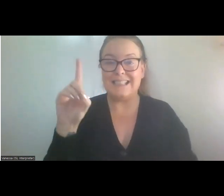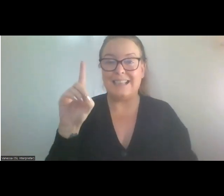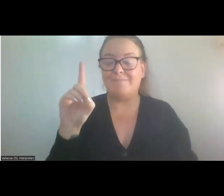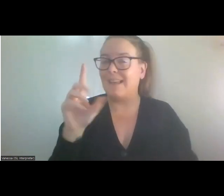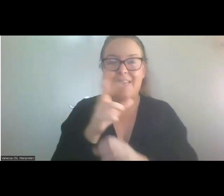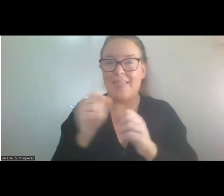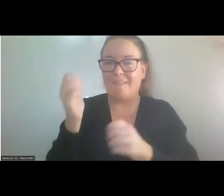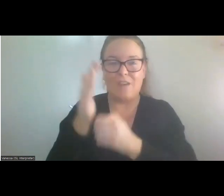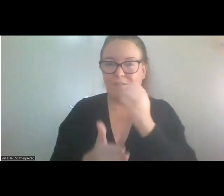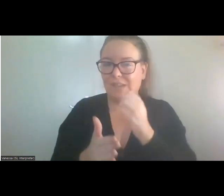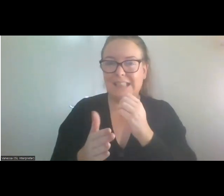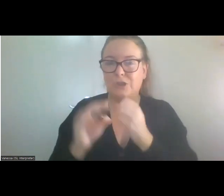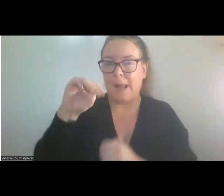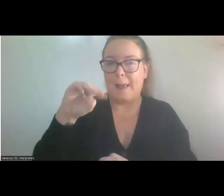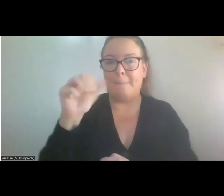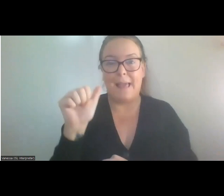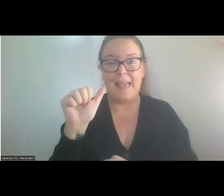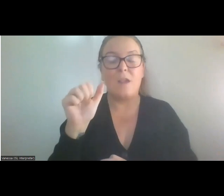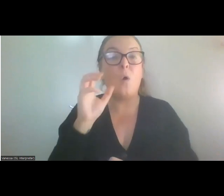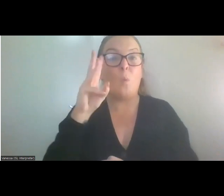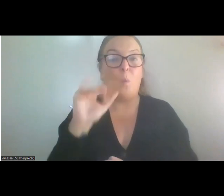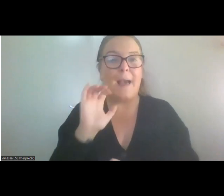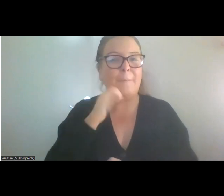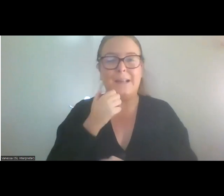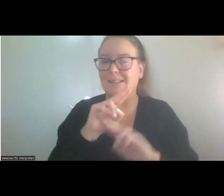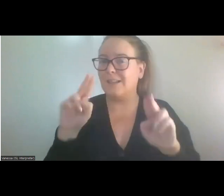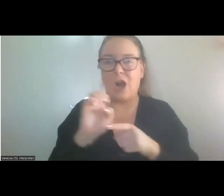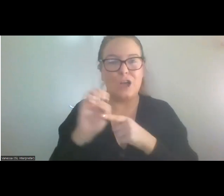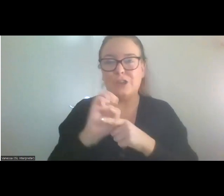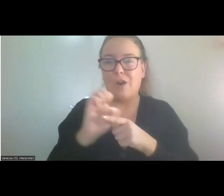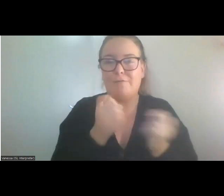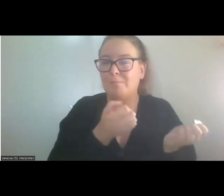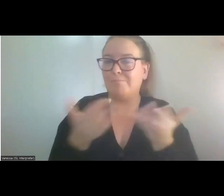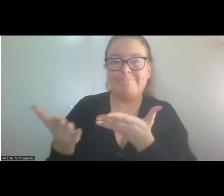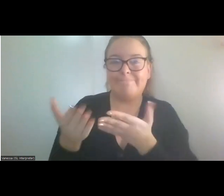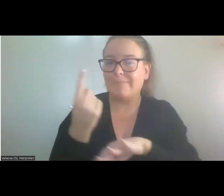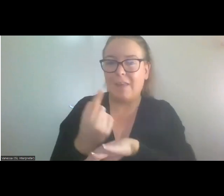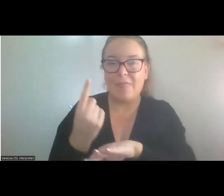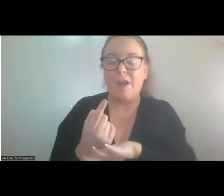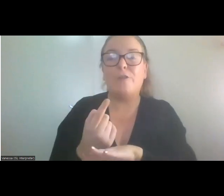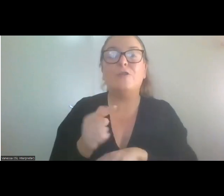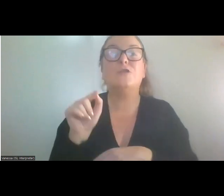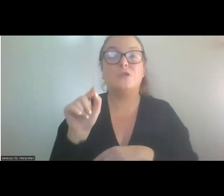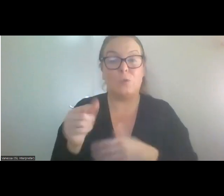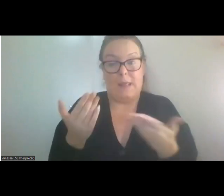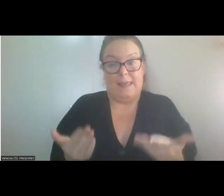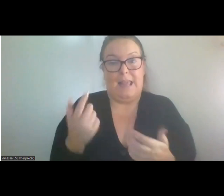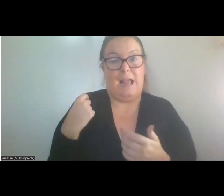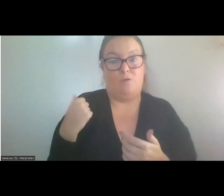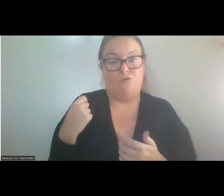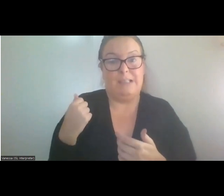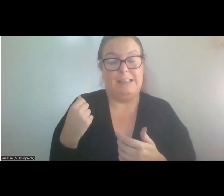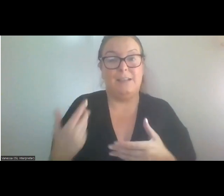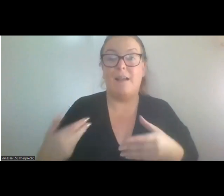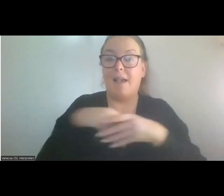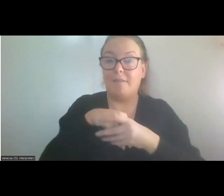lack of proper facilities being in place at the time. Anya has also recently been involved in a number of disability